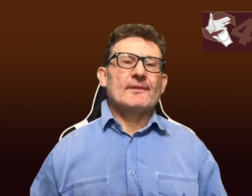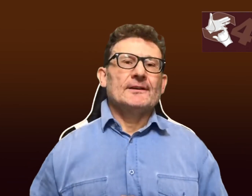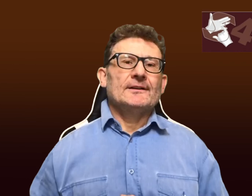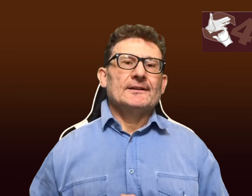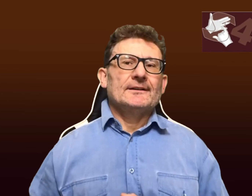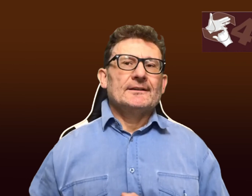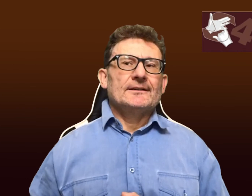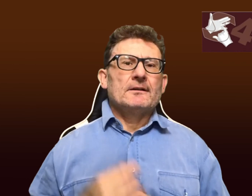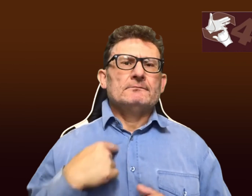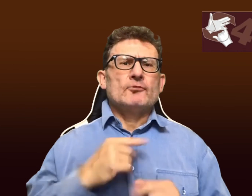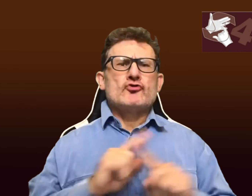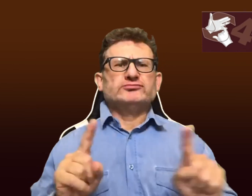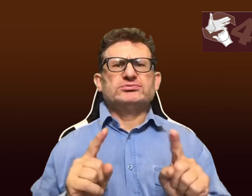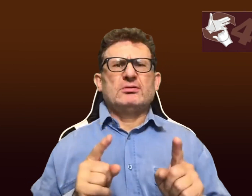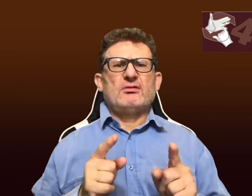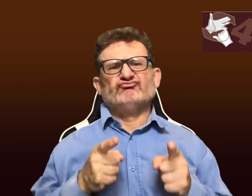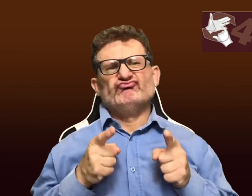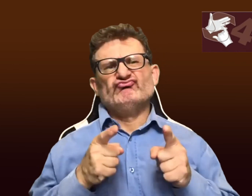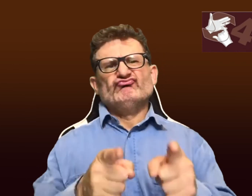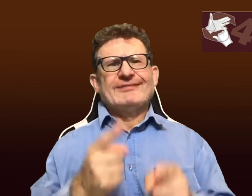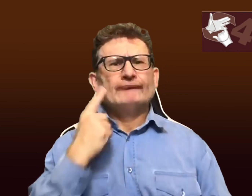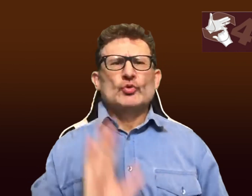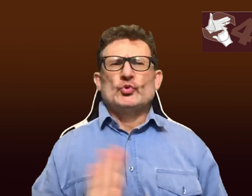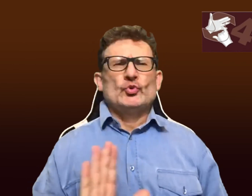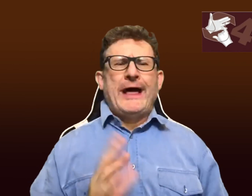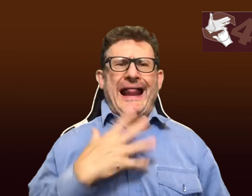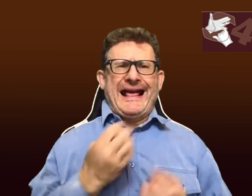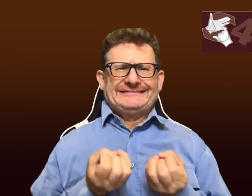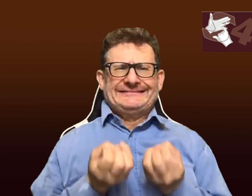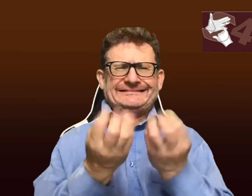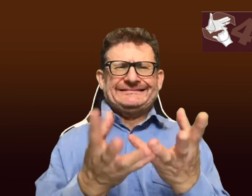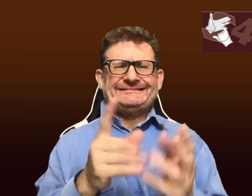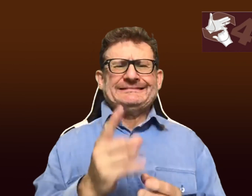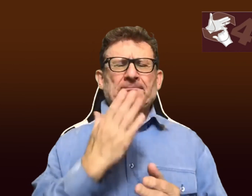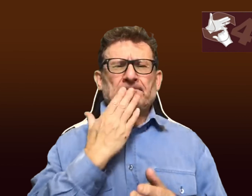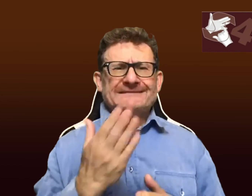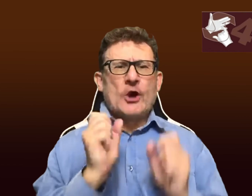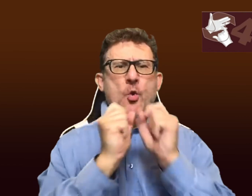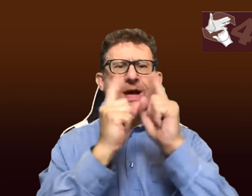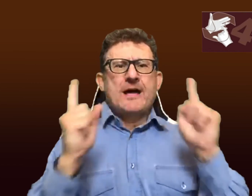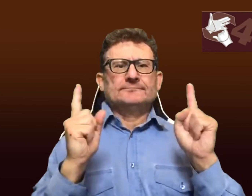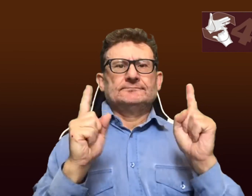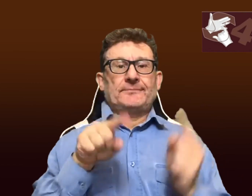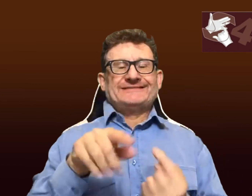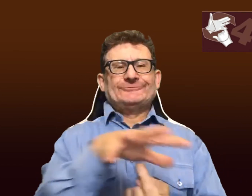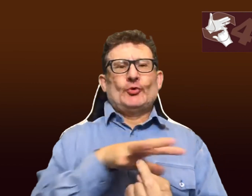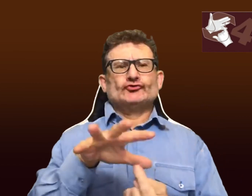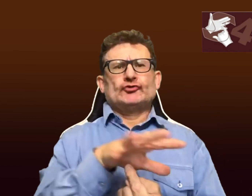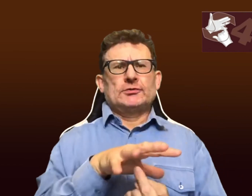automatic discrimination. Now, this isn't about having a go at hearing people. This is about giving you information just to raise